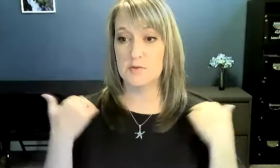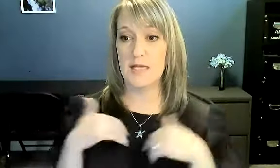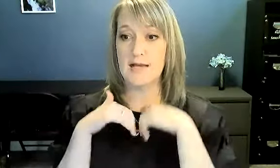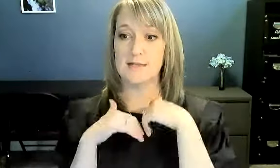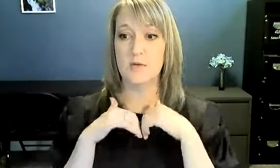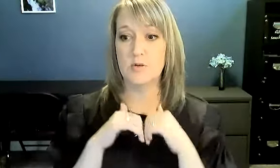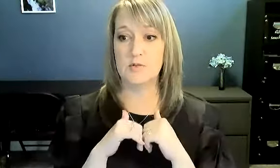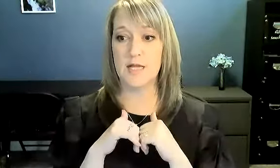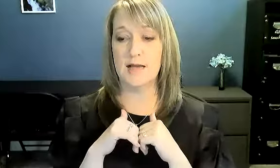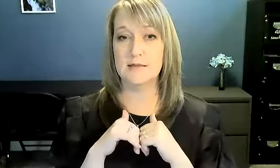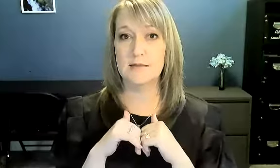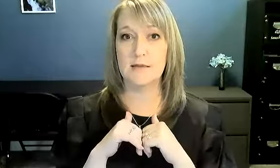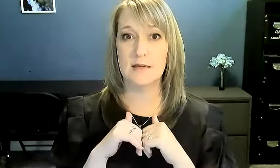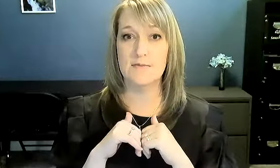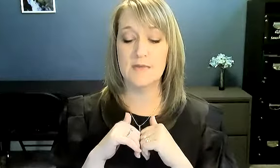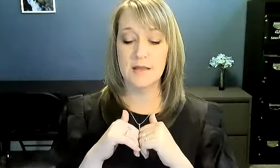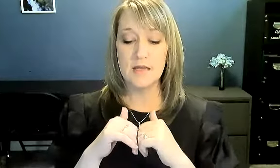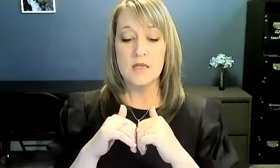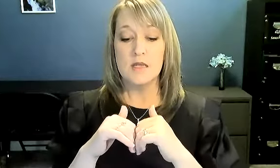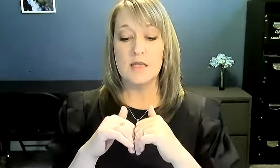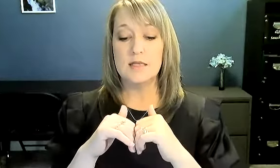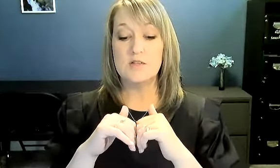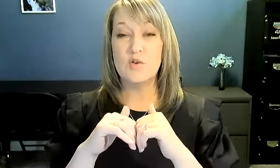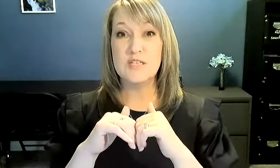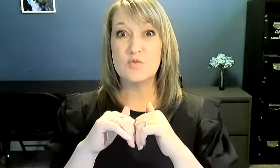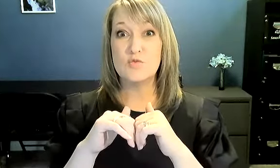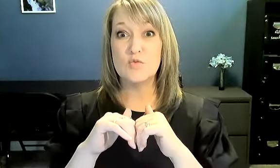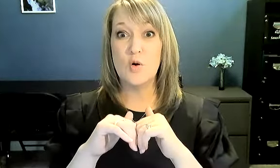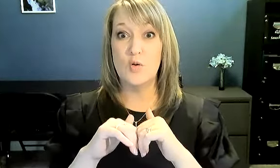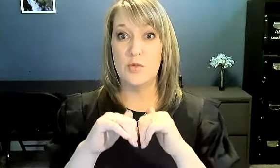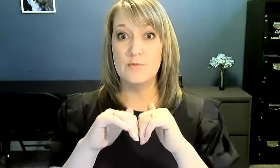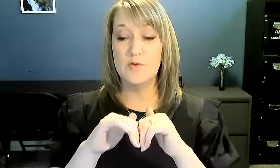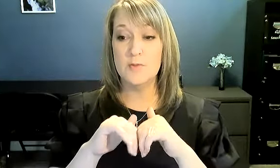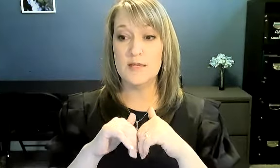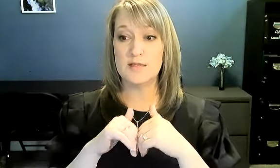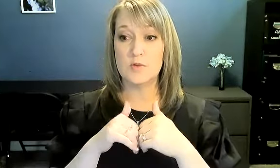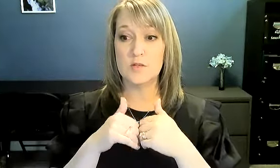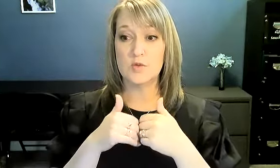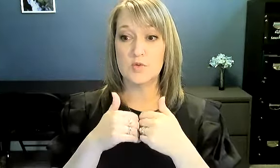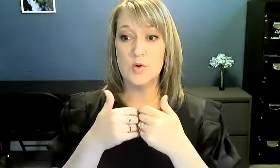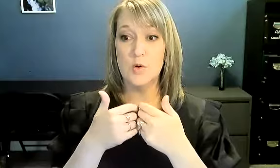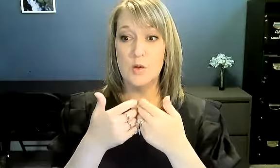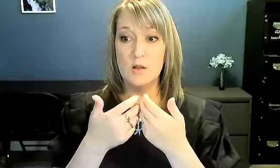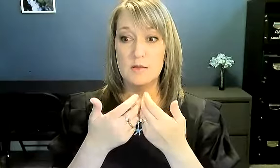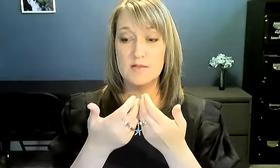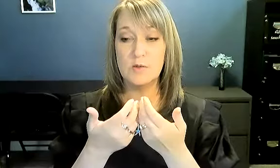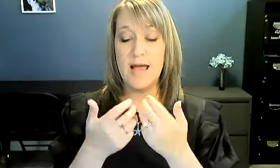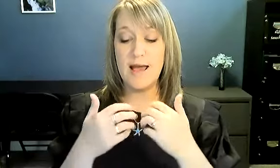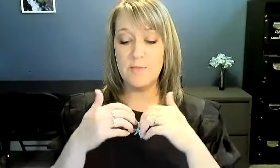relaxed, elbows relaxed, okay? It's going to roll. The movement is going to roll. So what happens